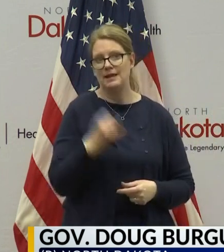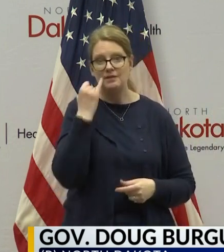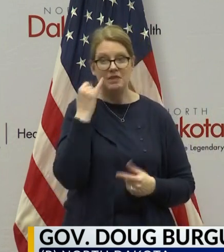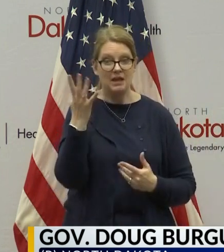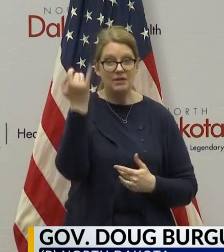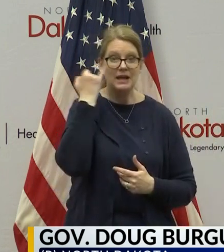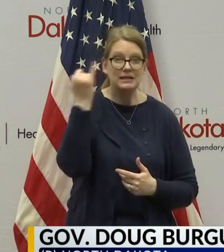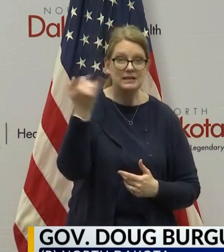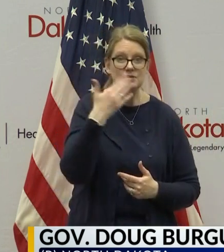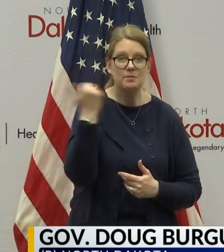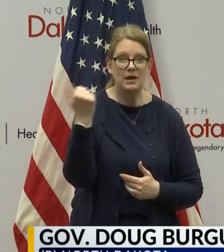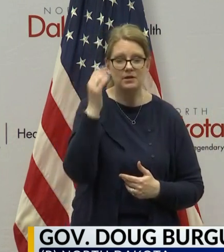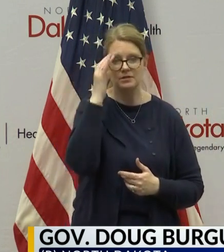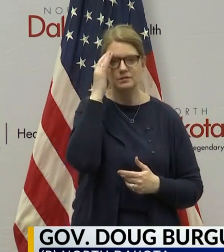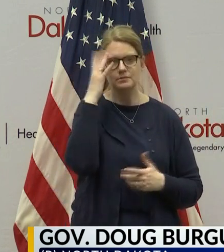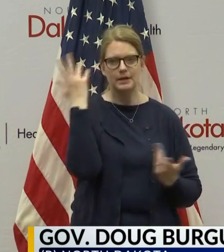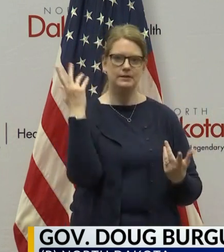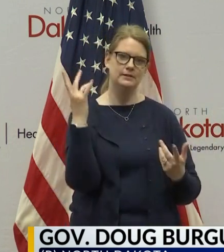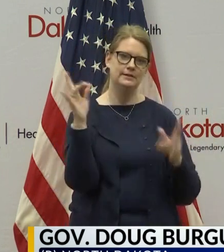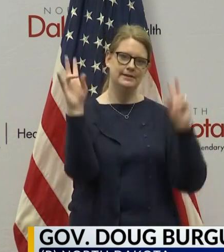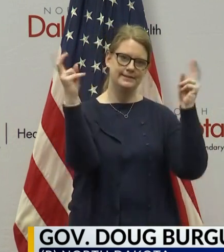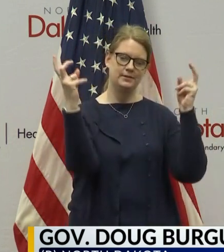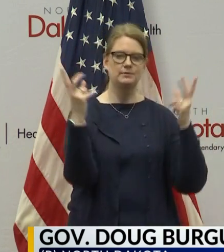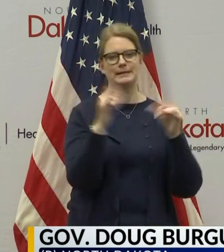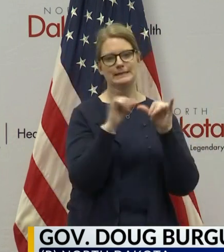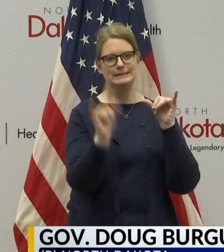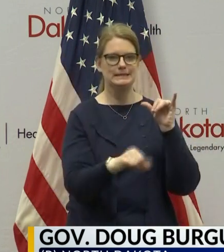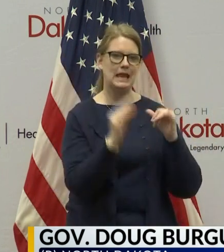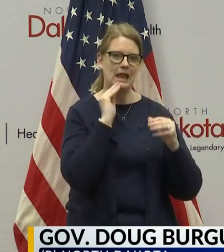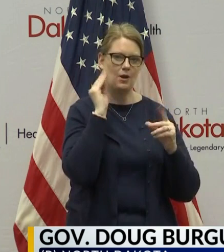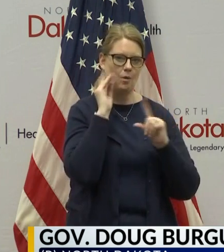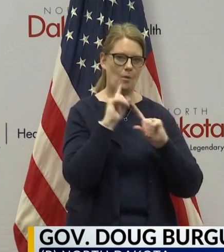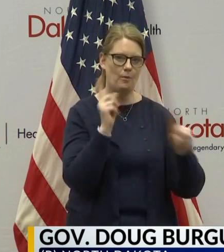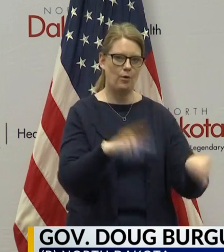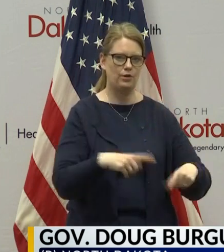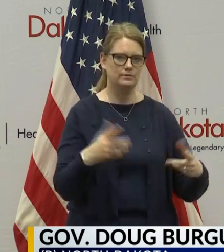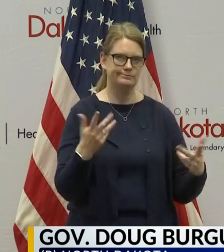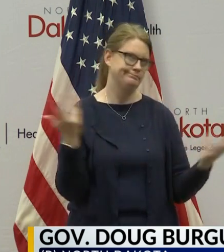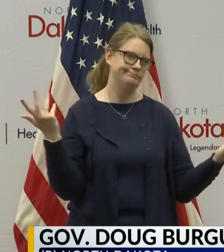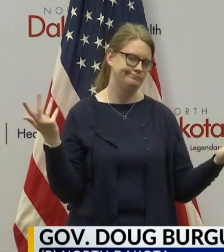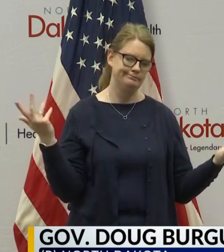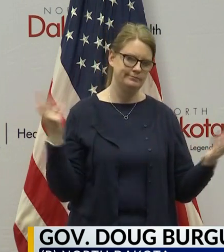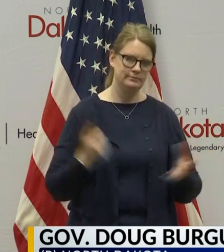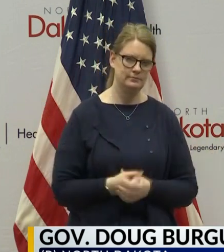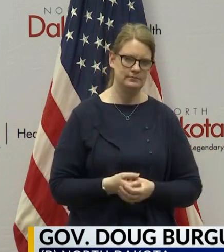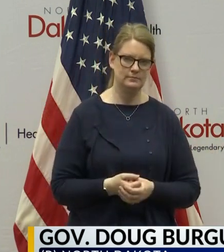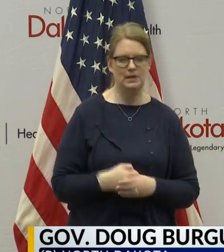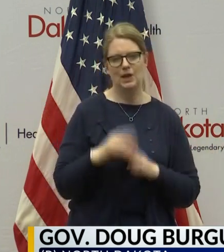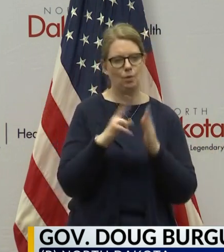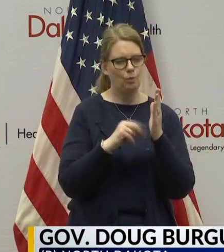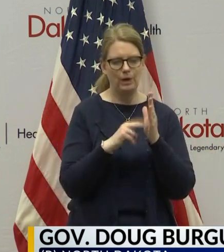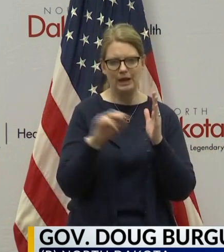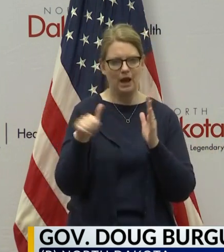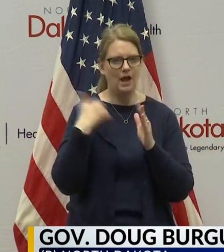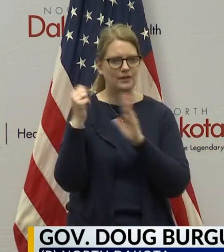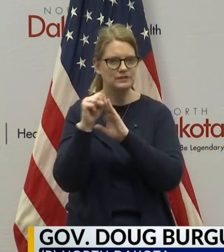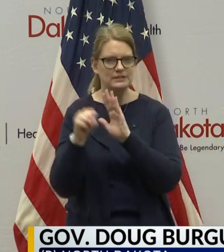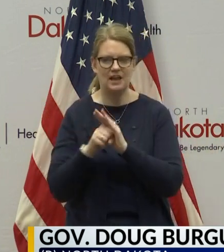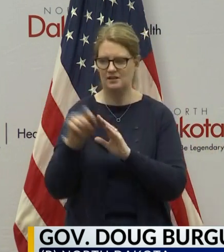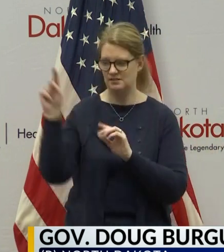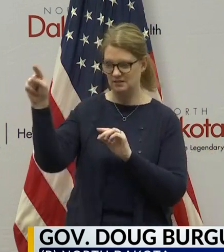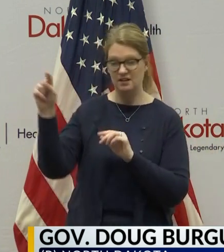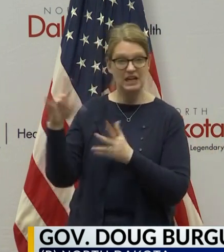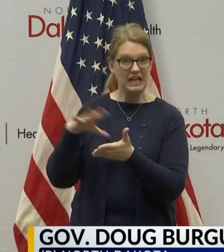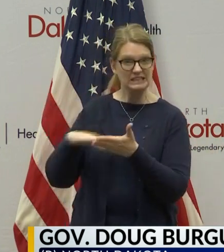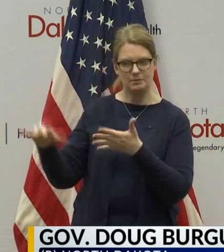label on top, mean, a quote, you know, stay-at-home order, you know, they go read other states' stay-at-home orders and read the